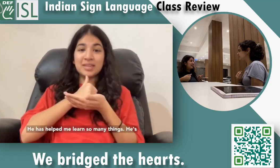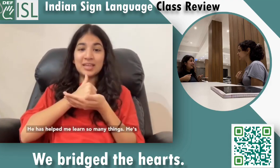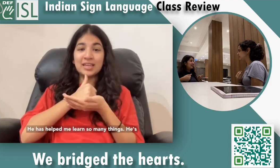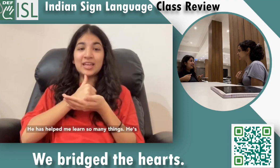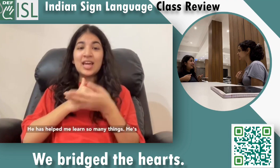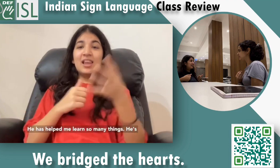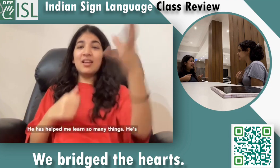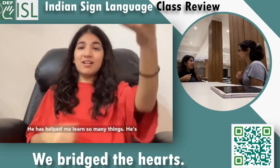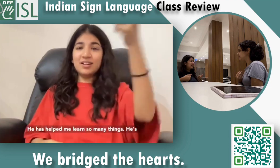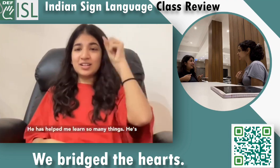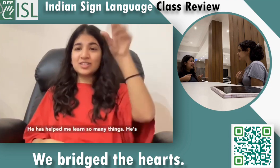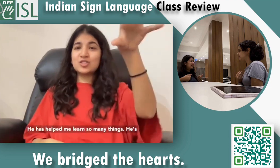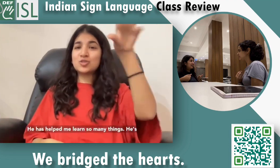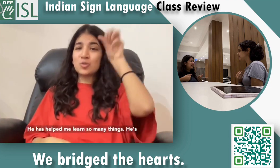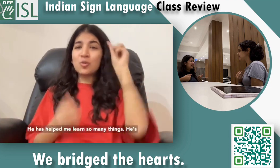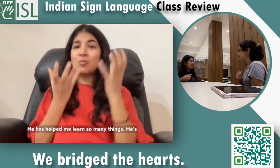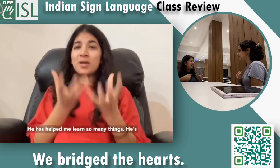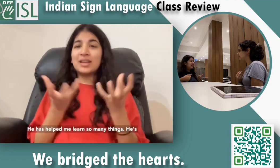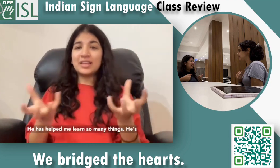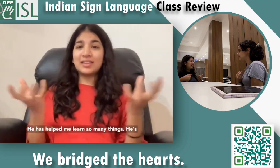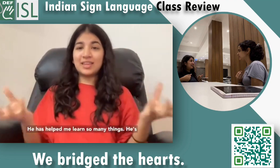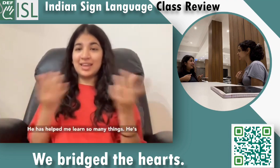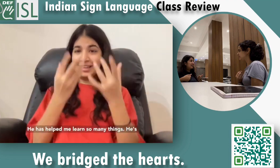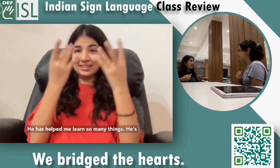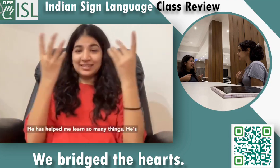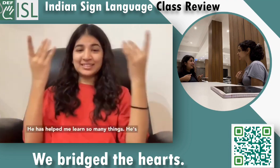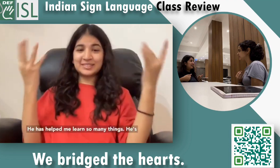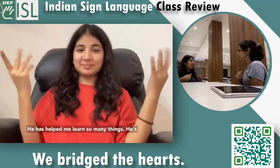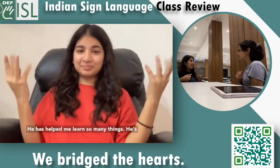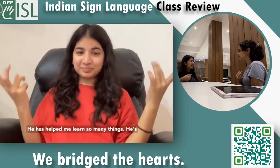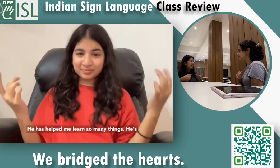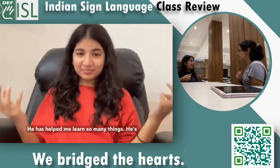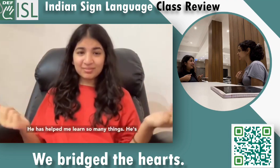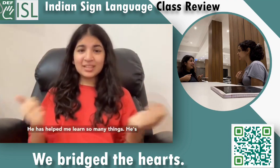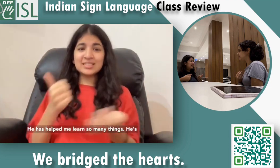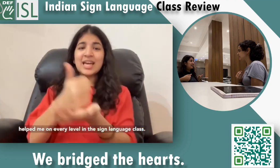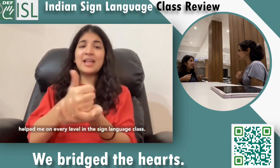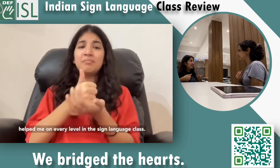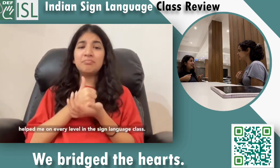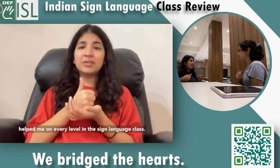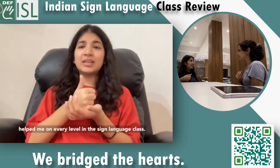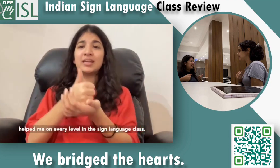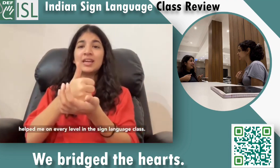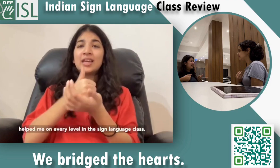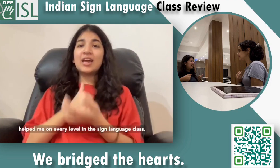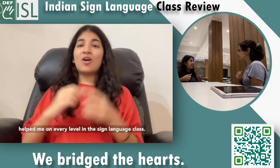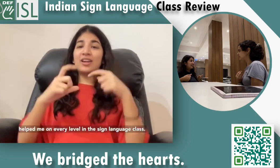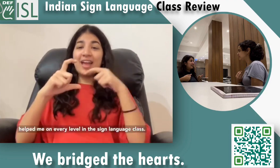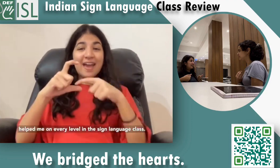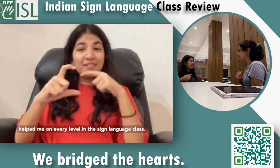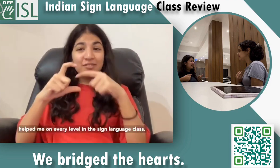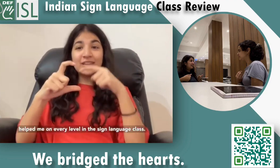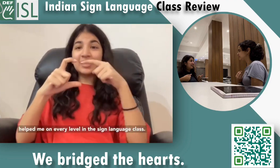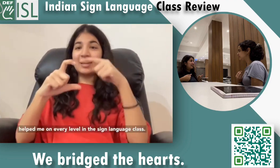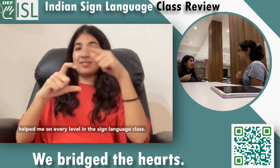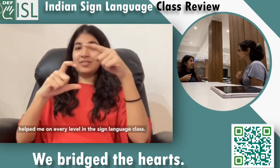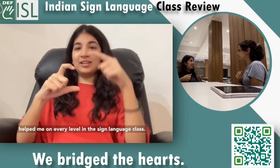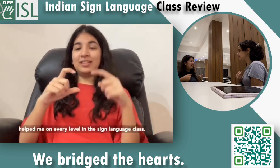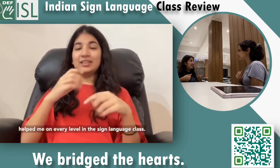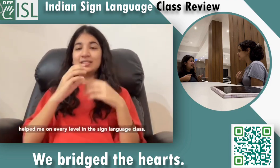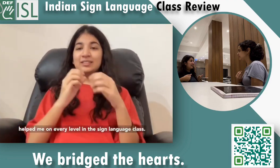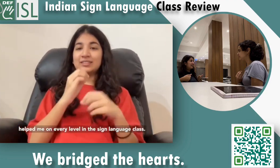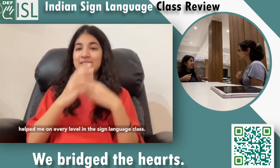me learn so many things. He has helped me on every